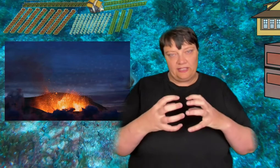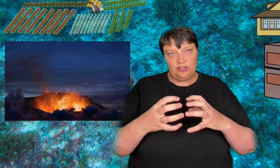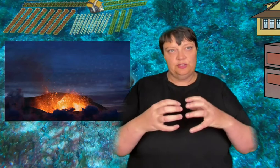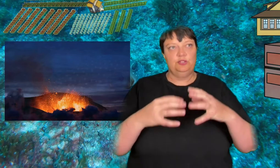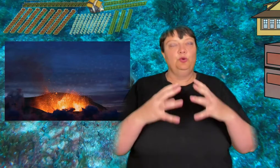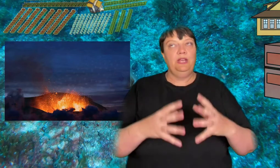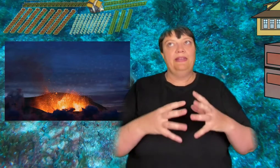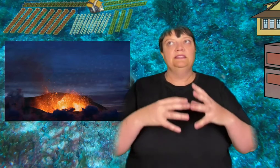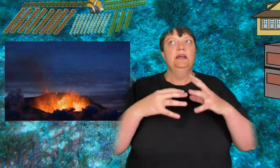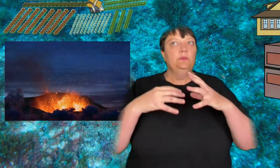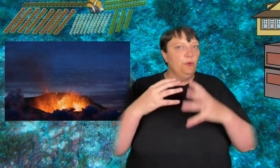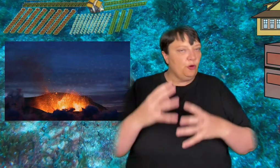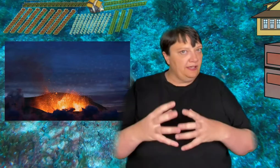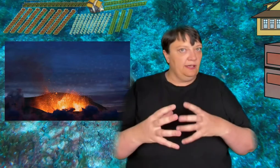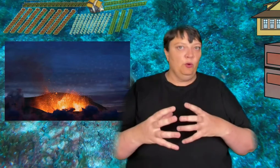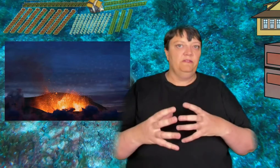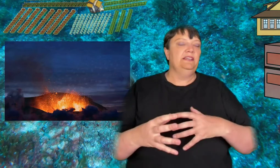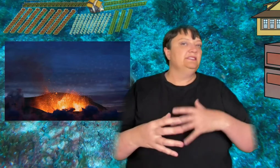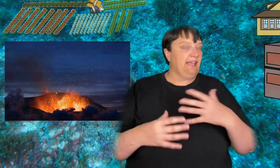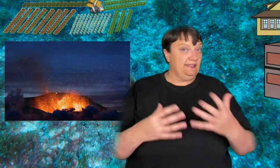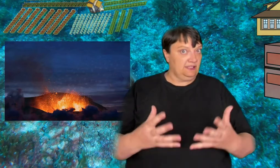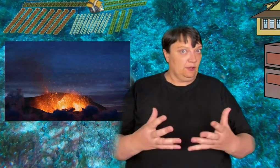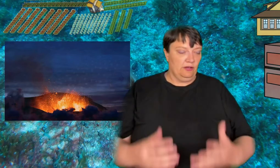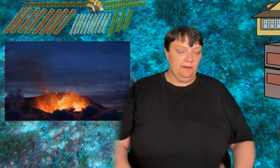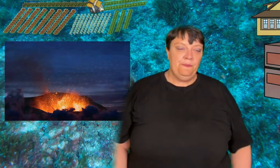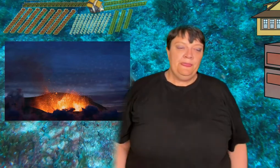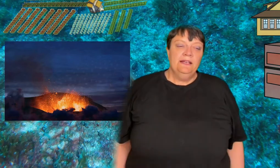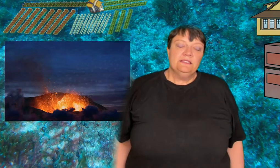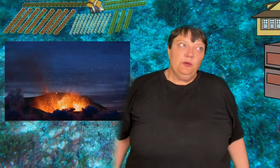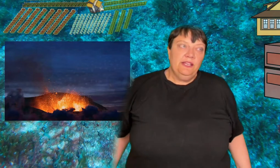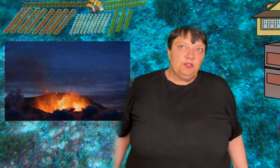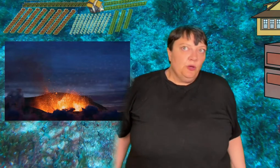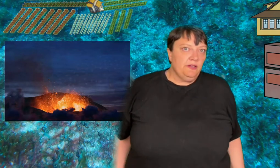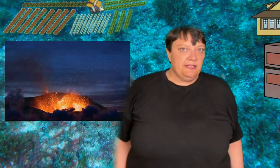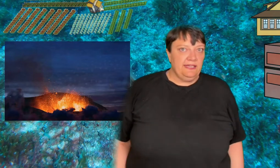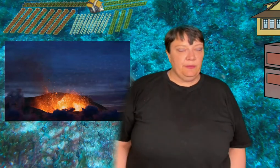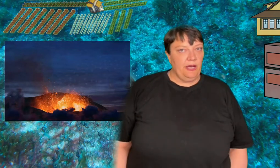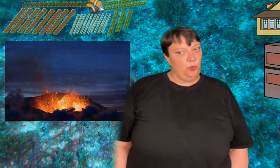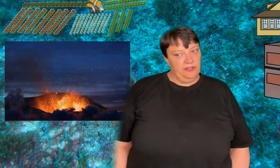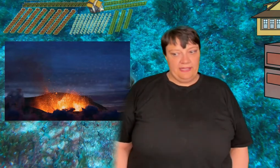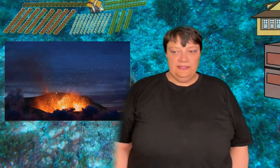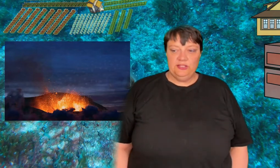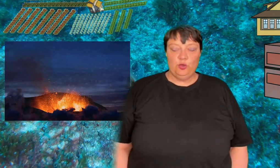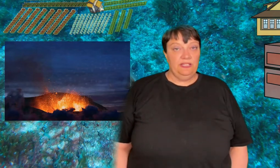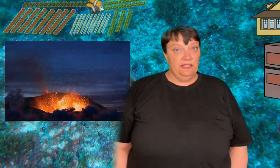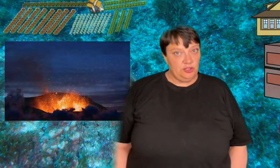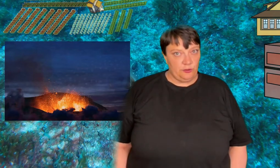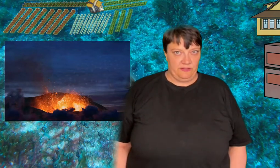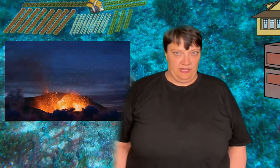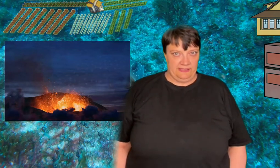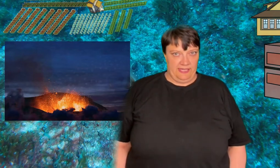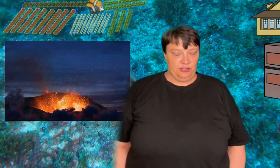reactions to create brick equivalents and so on. So it's worth thinking about whether at least your